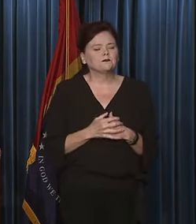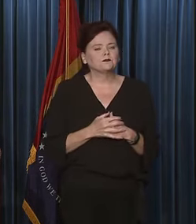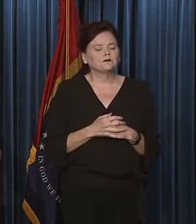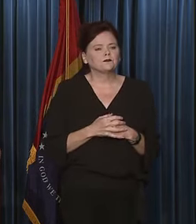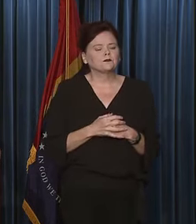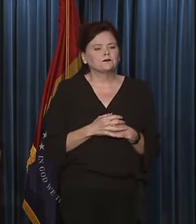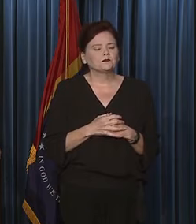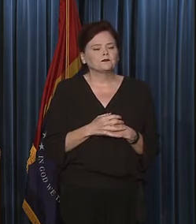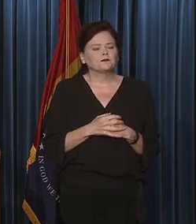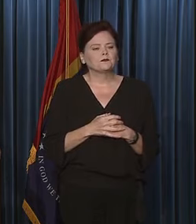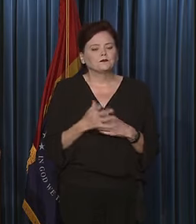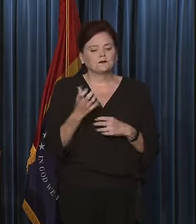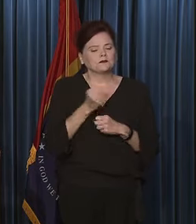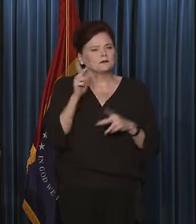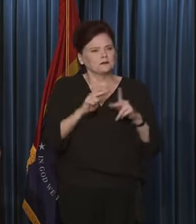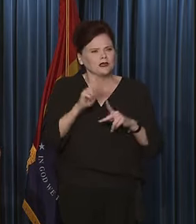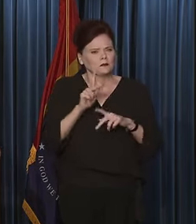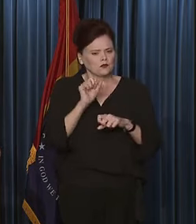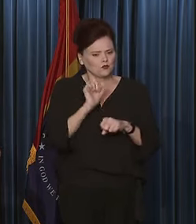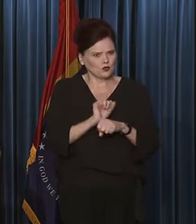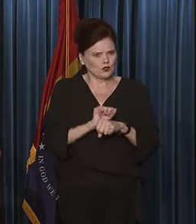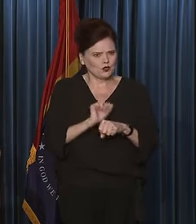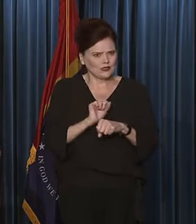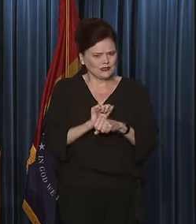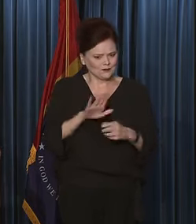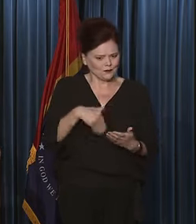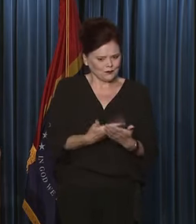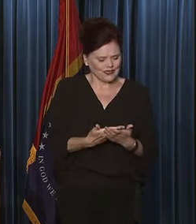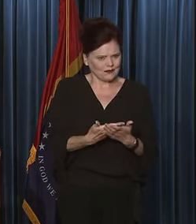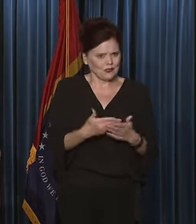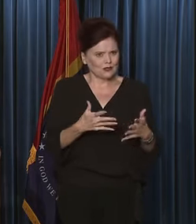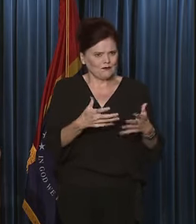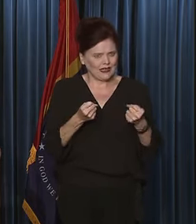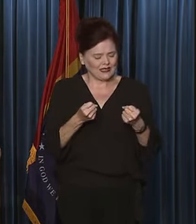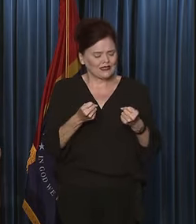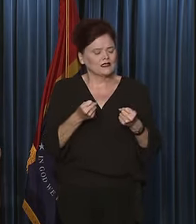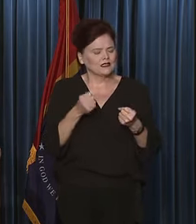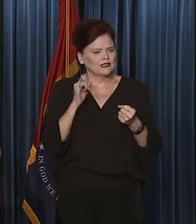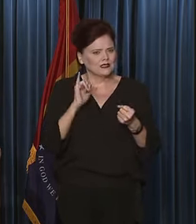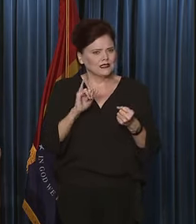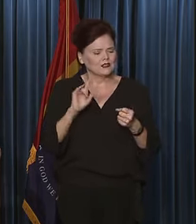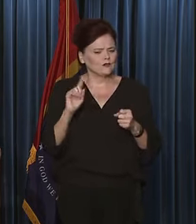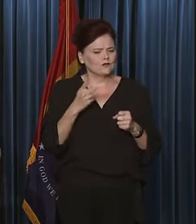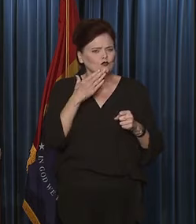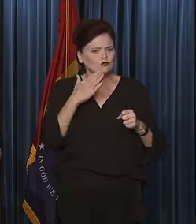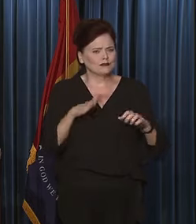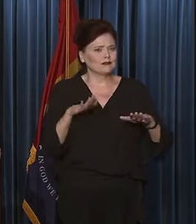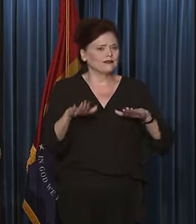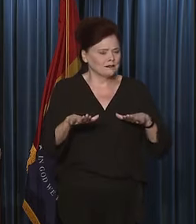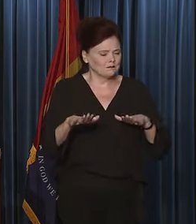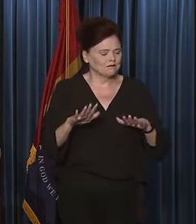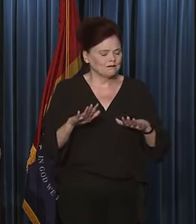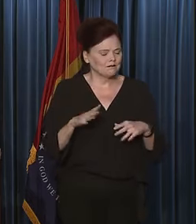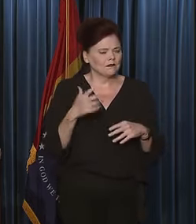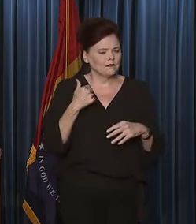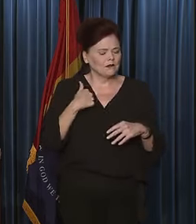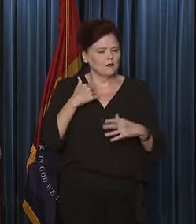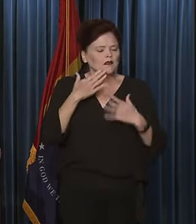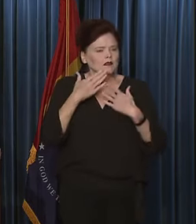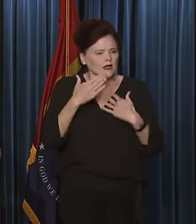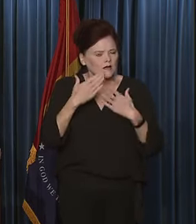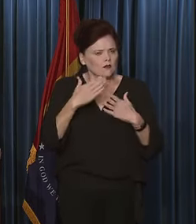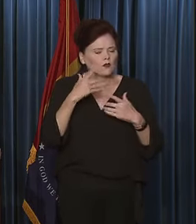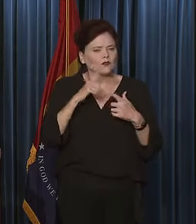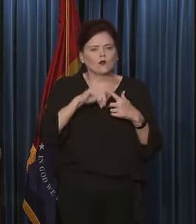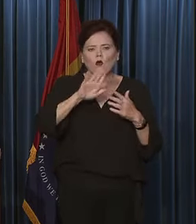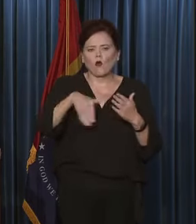Getting boots on the ground this quickly is a step in the right direction. I'm grateful to each